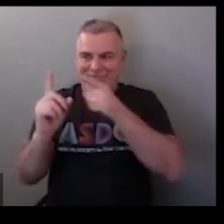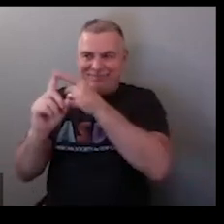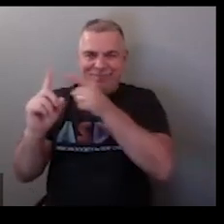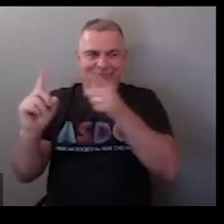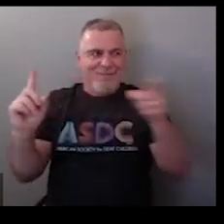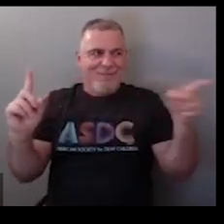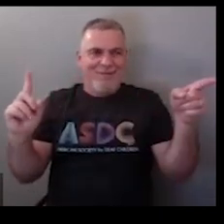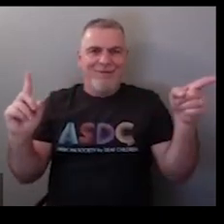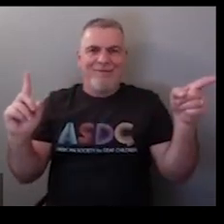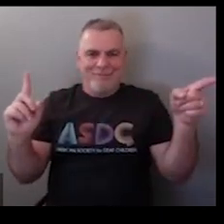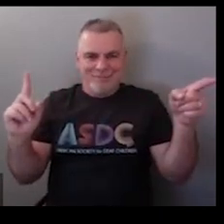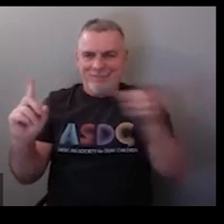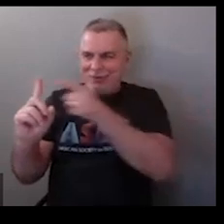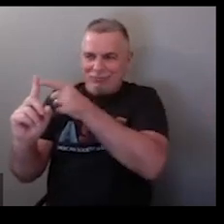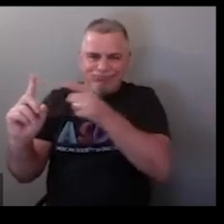timeline